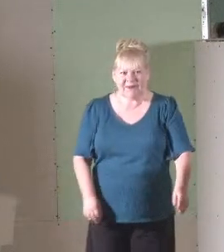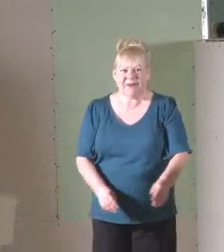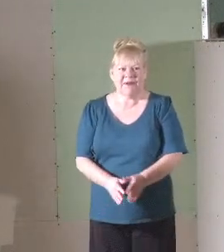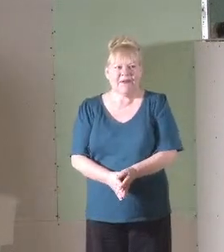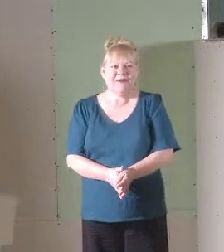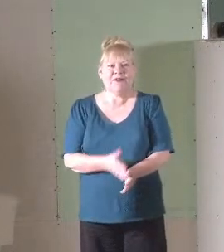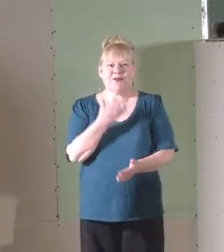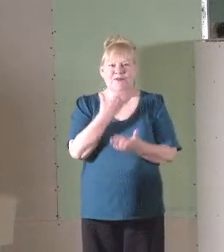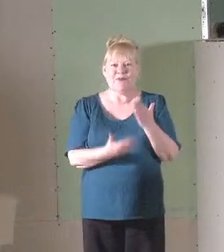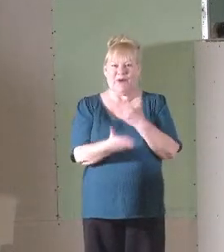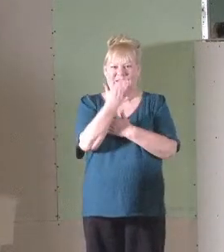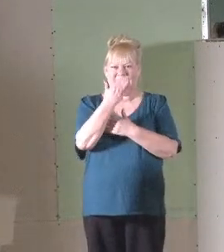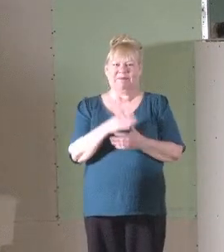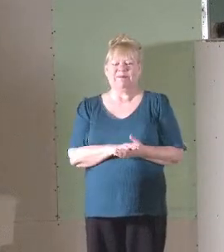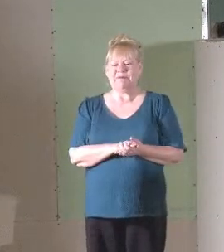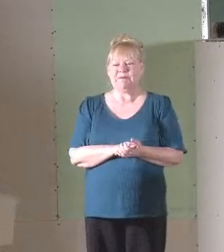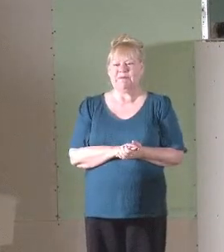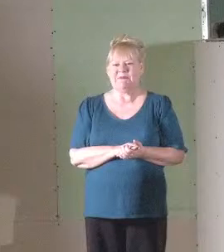Good morning.